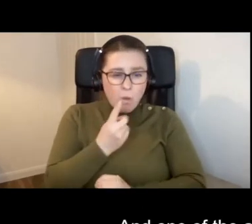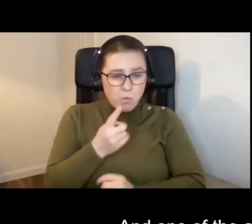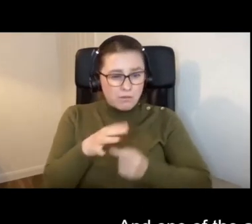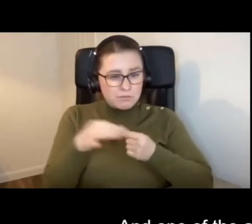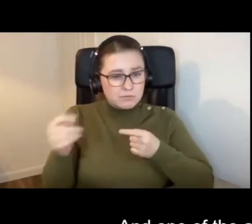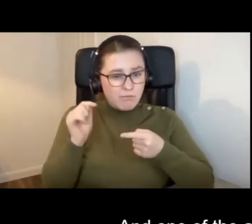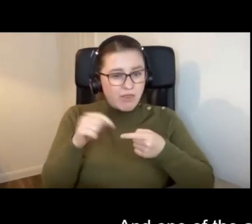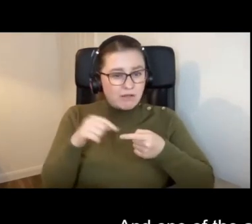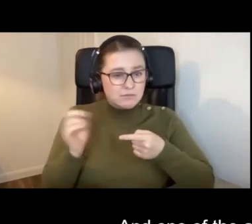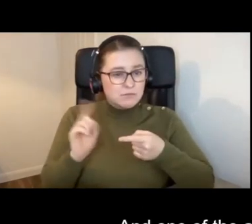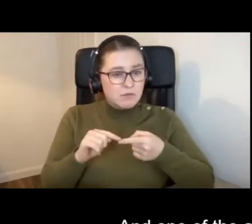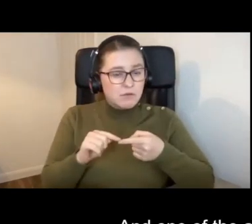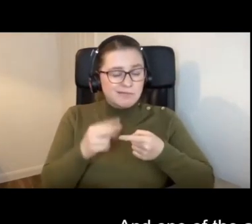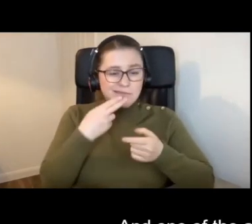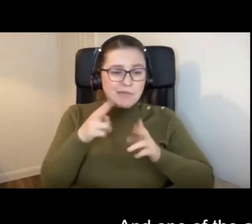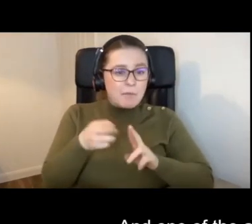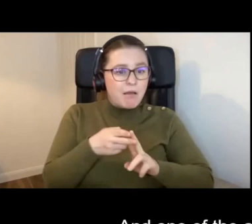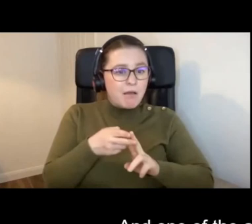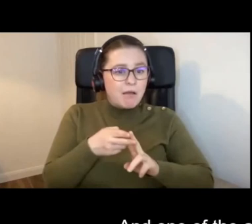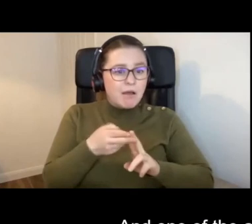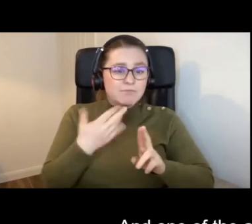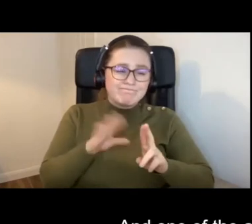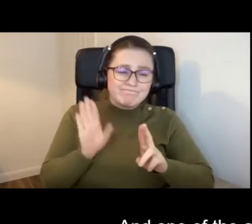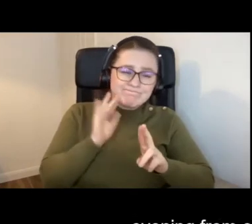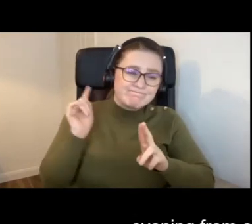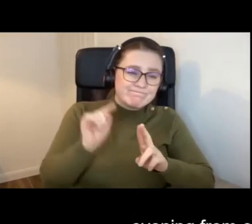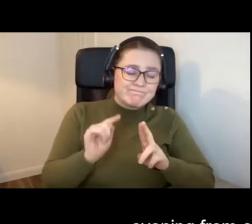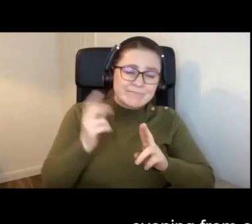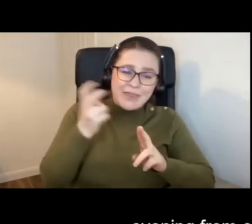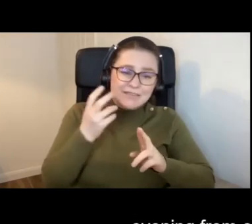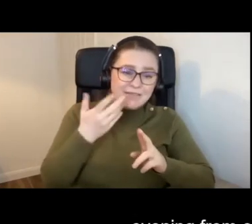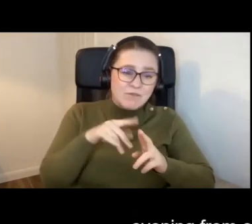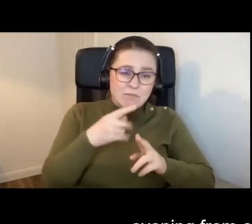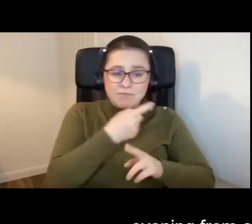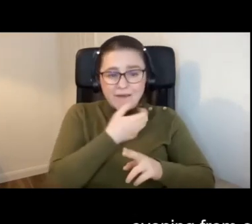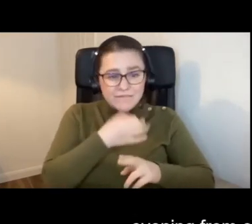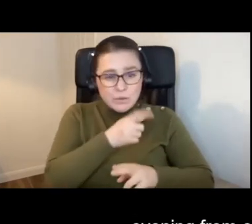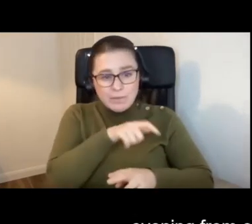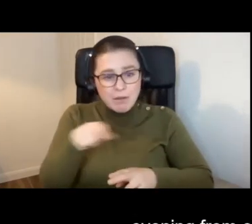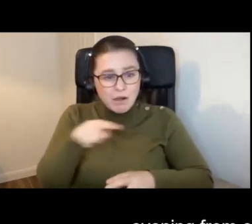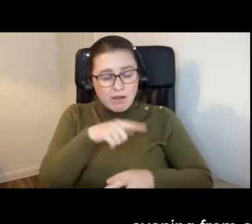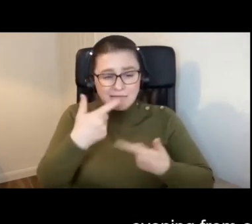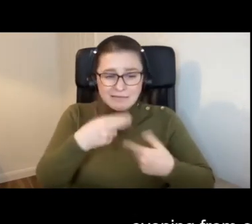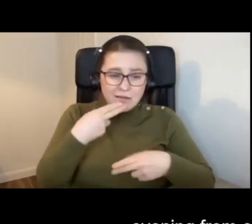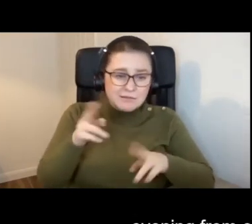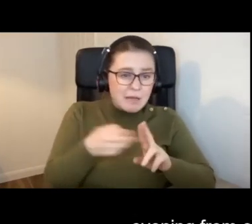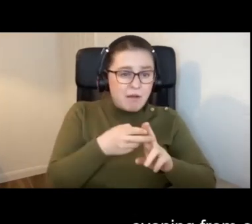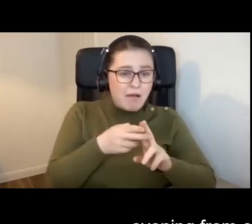one of the aspects of that is the stigma. And we've heard that this evening from one or two, that there is still a